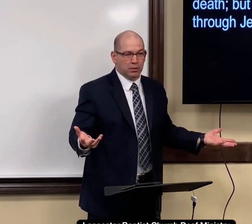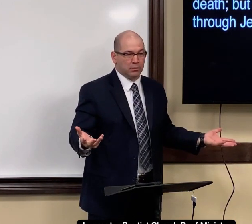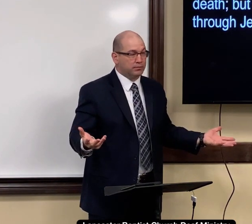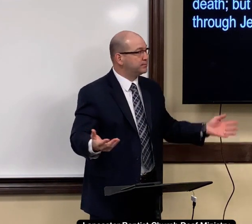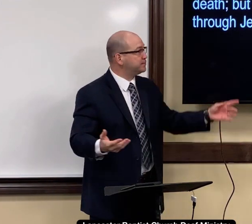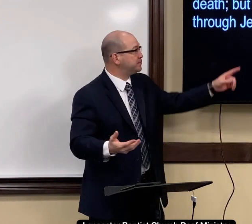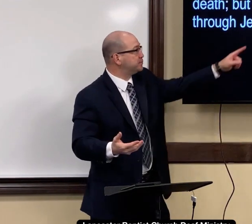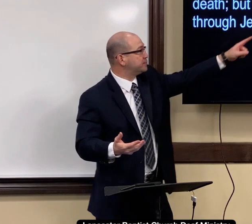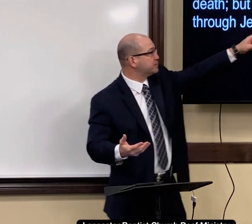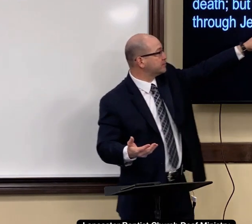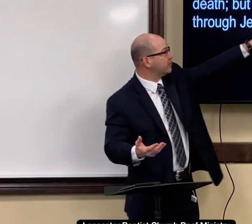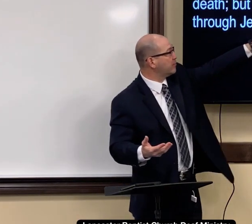for that. What do we earn?